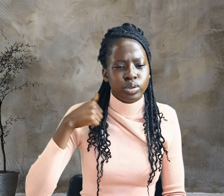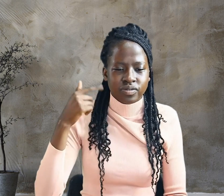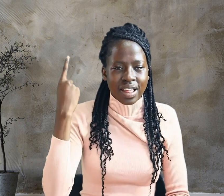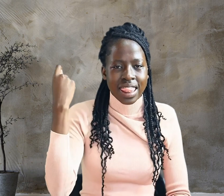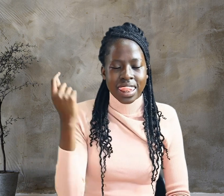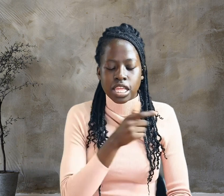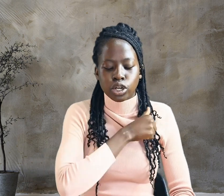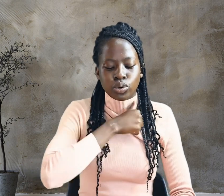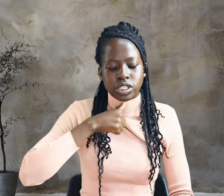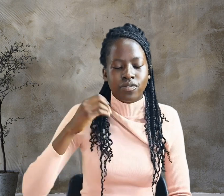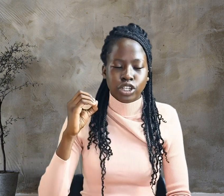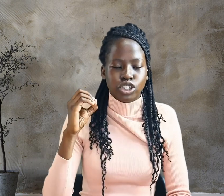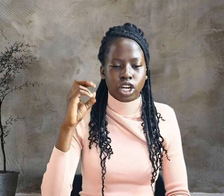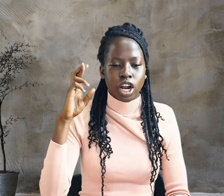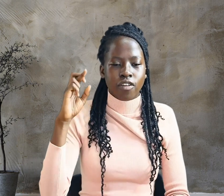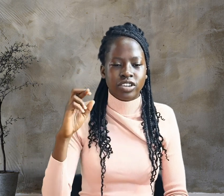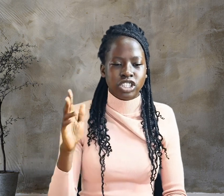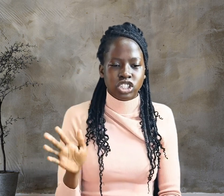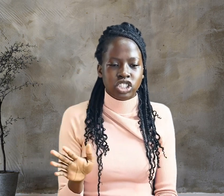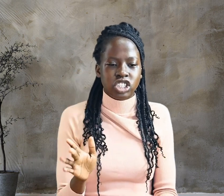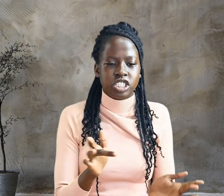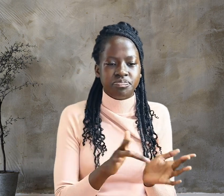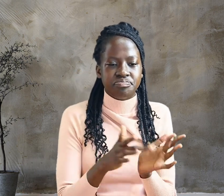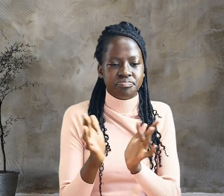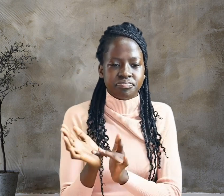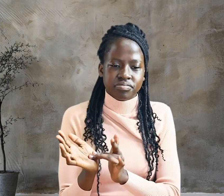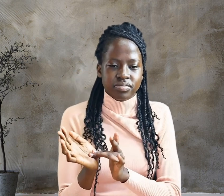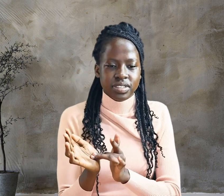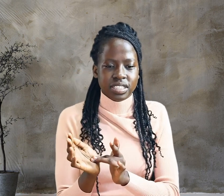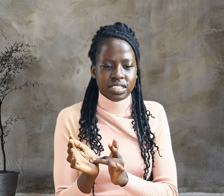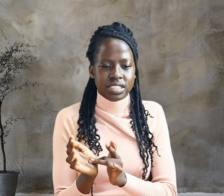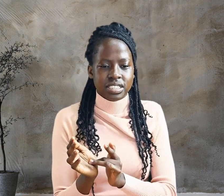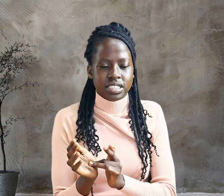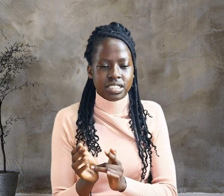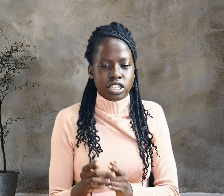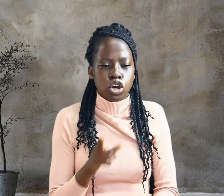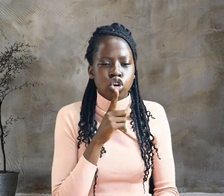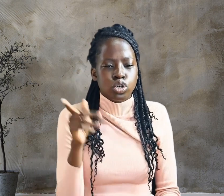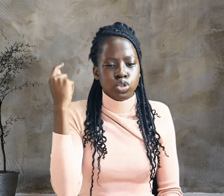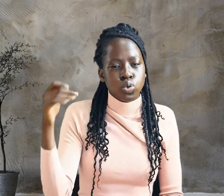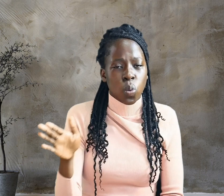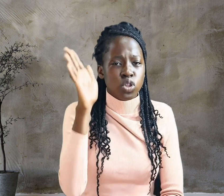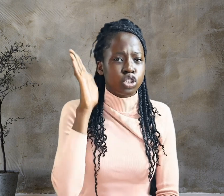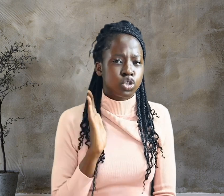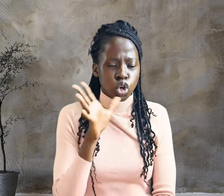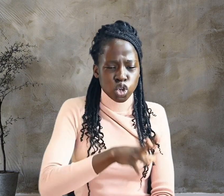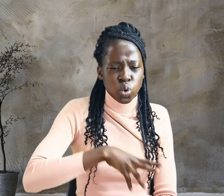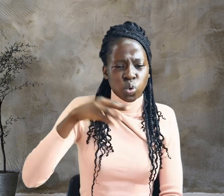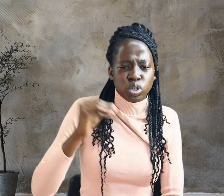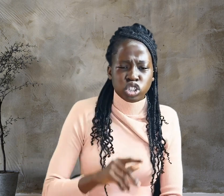The Crucifixion of Jesus So the soldiers took charge of Jesus.